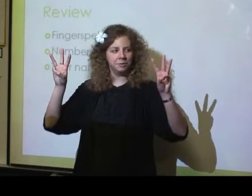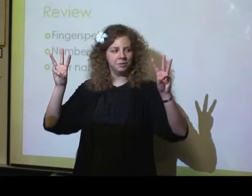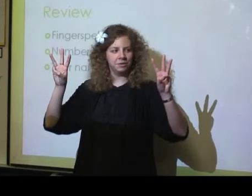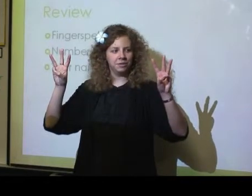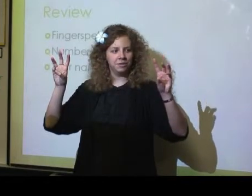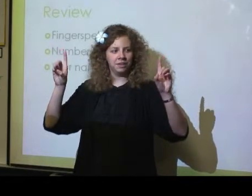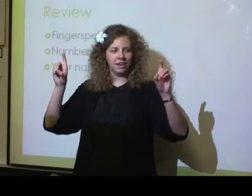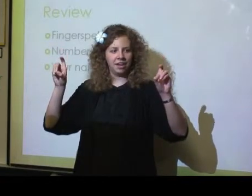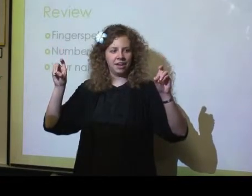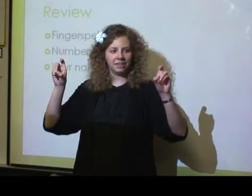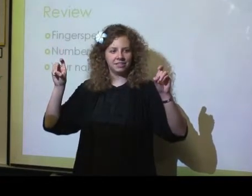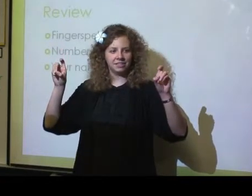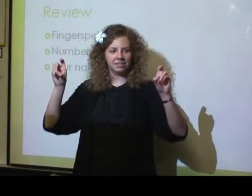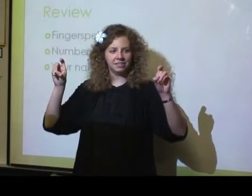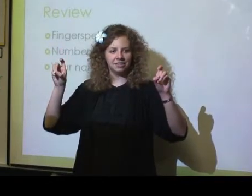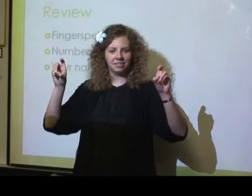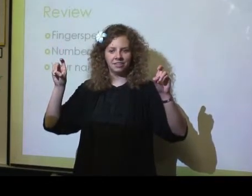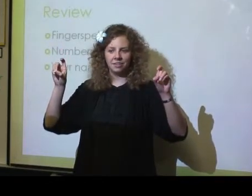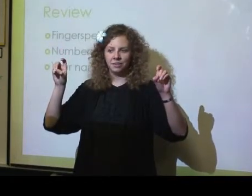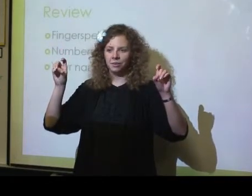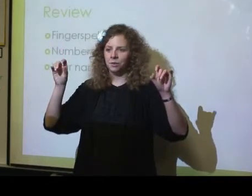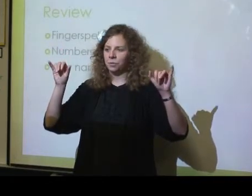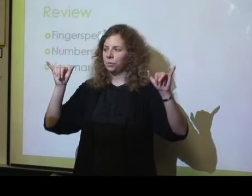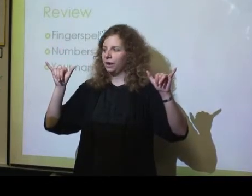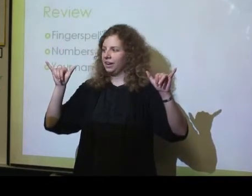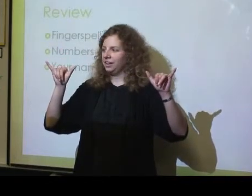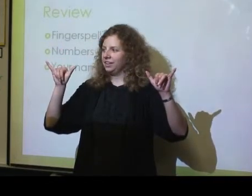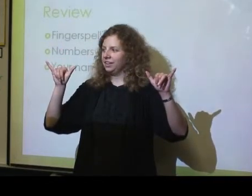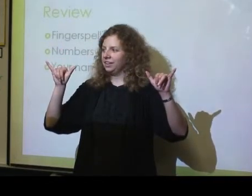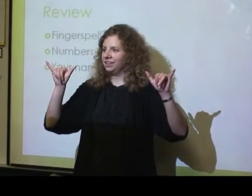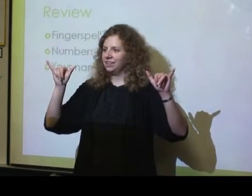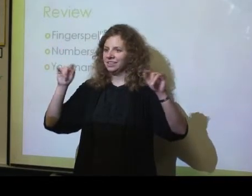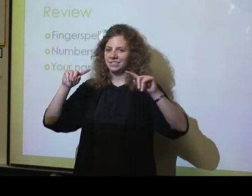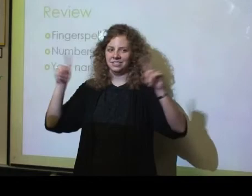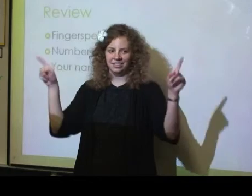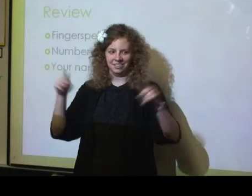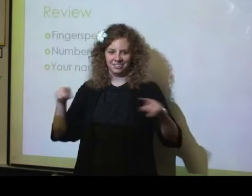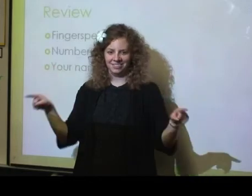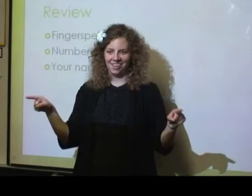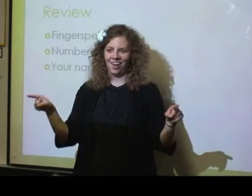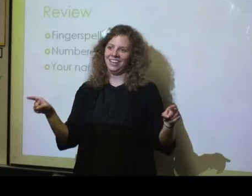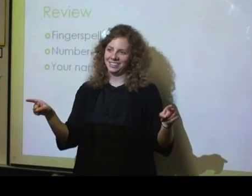X. Y. E. Z. Awesome.